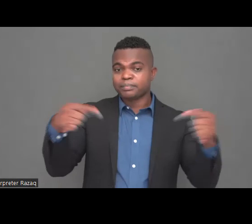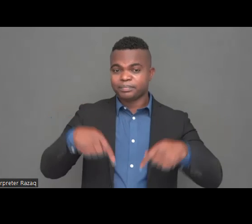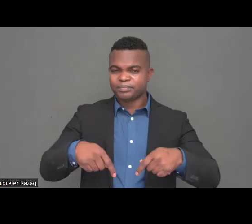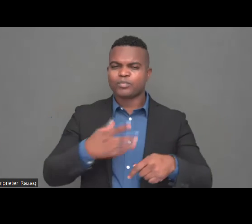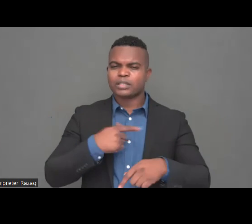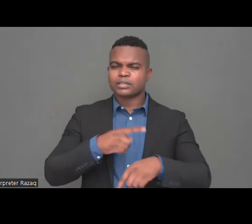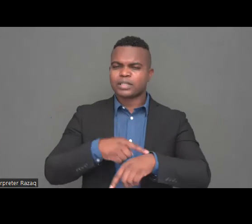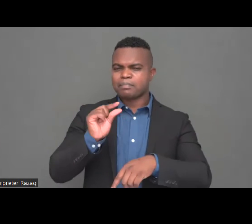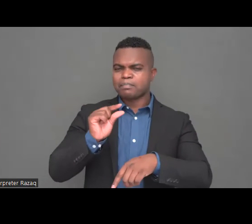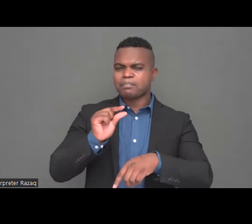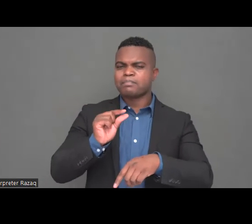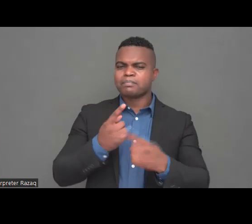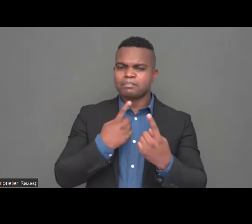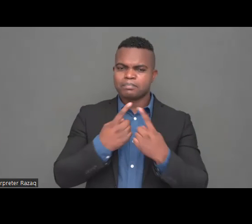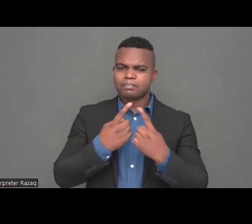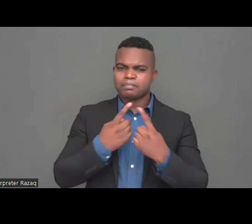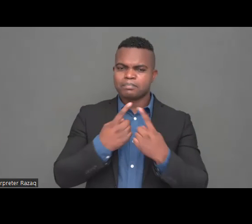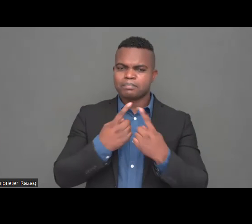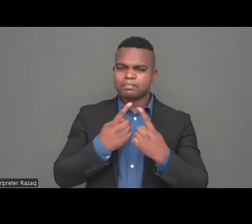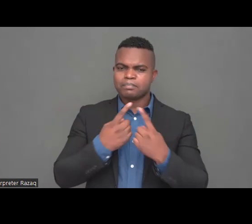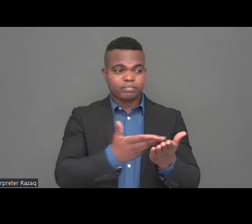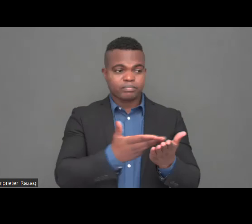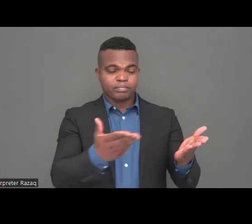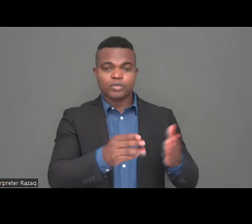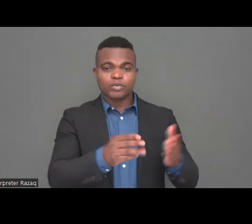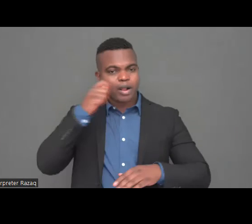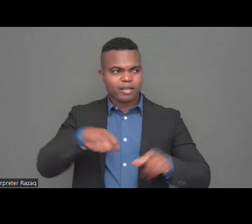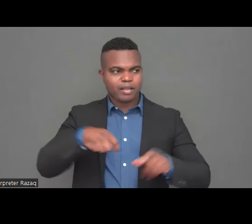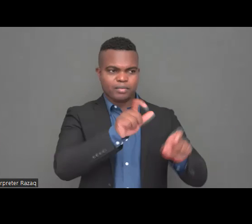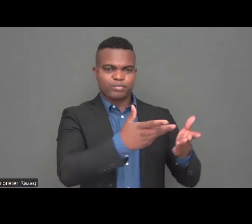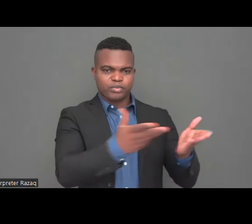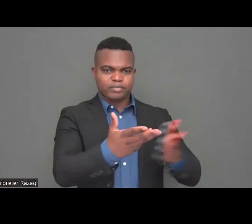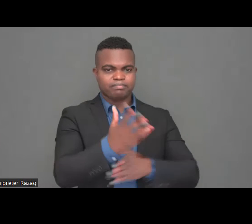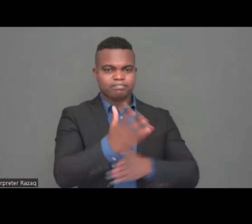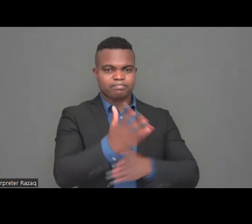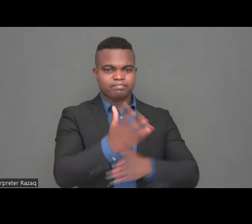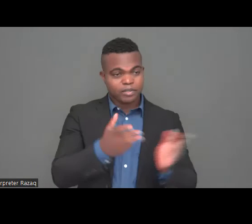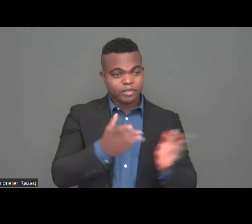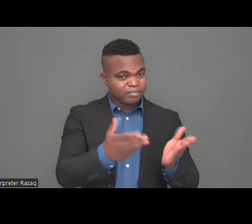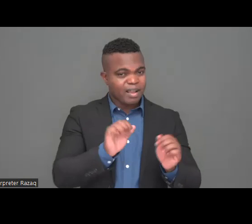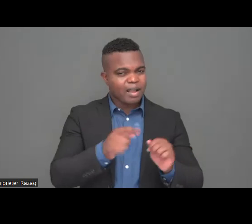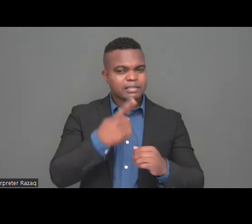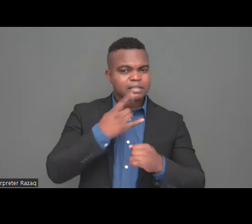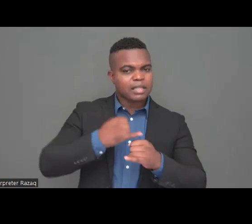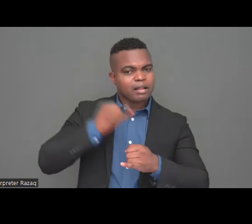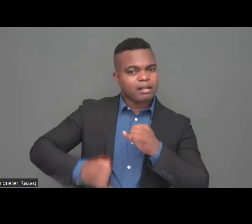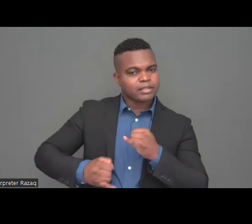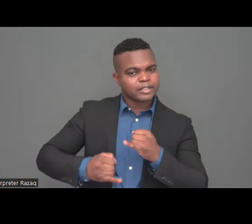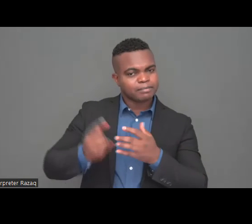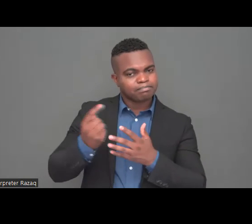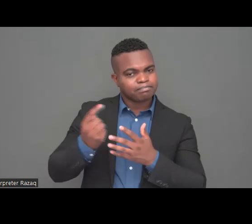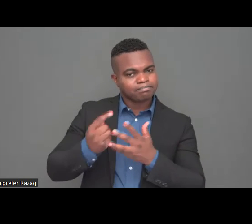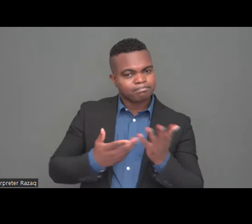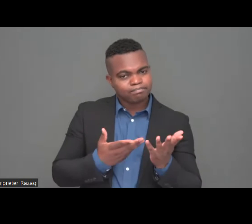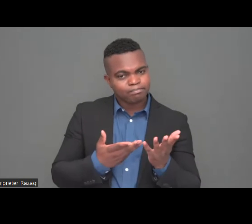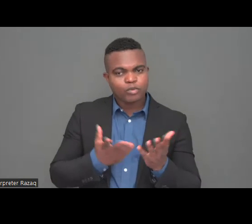say that you would like to communicate to any press or journalists that you'd like them to hear so Valerie if